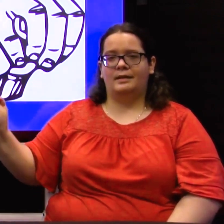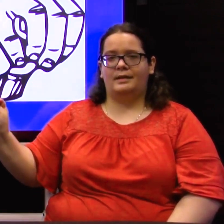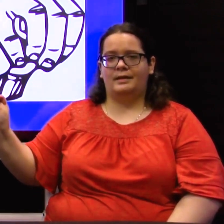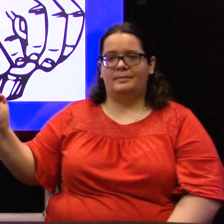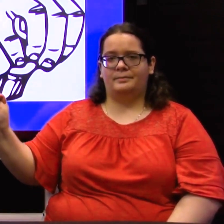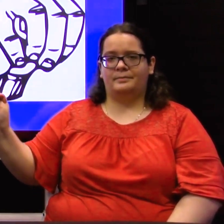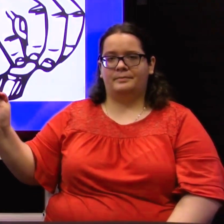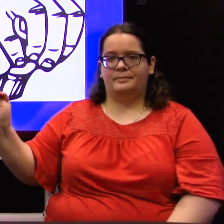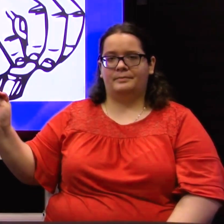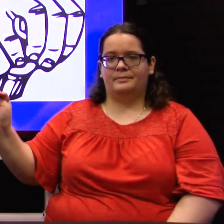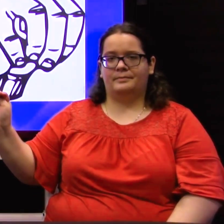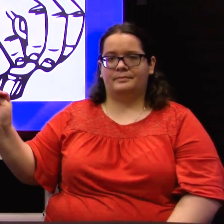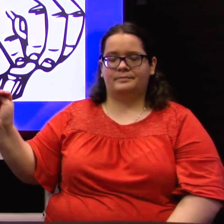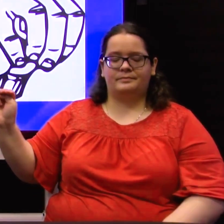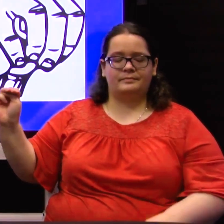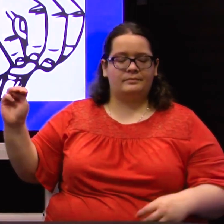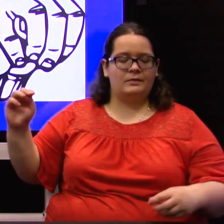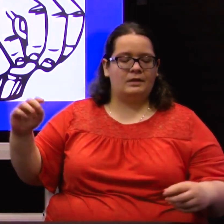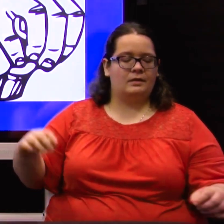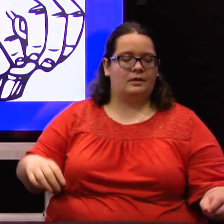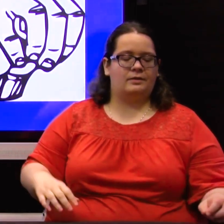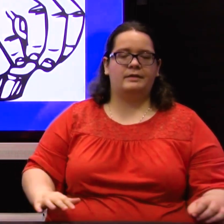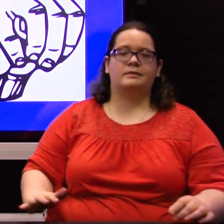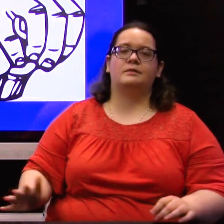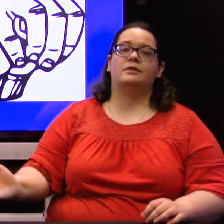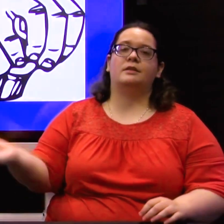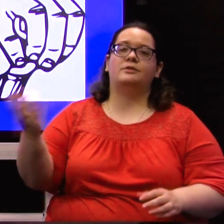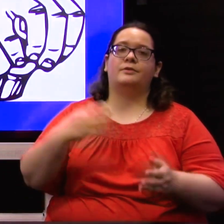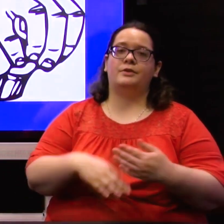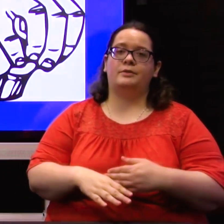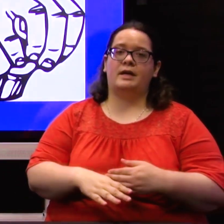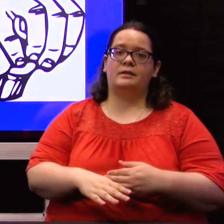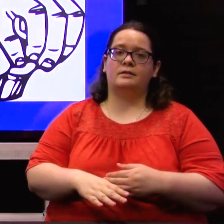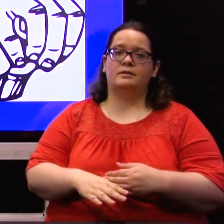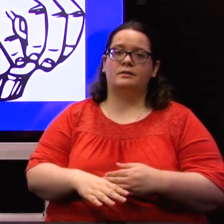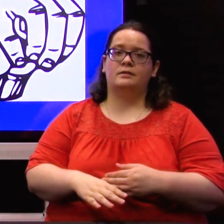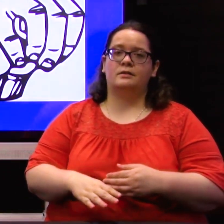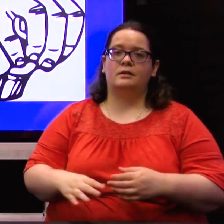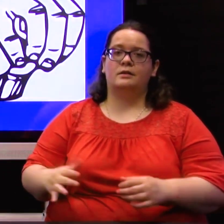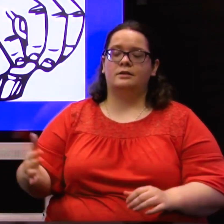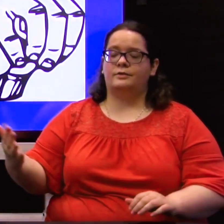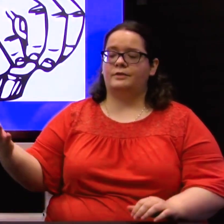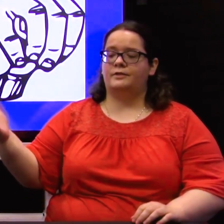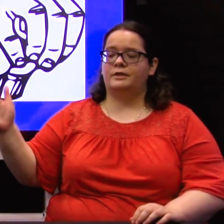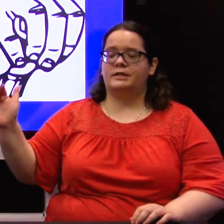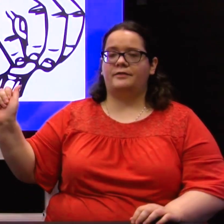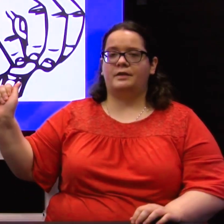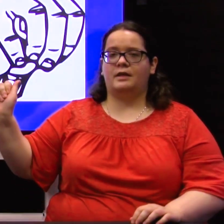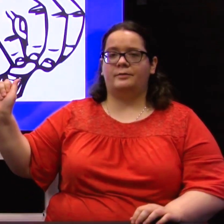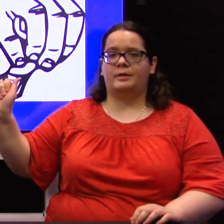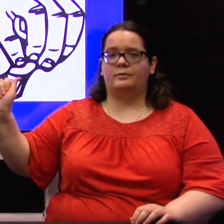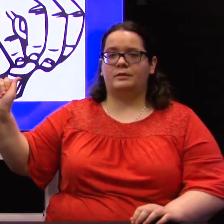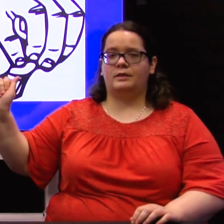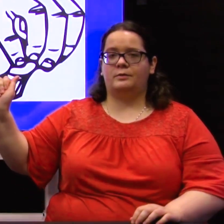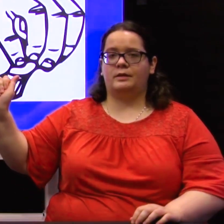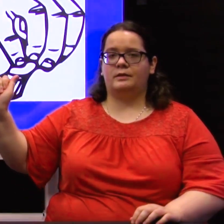M. All right. So, let's review that. Let's review our first half of the alphabet really quick.